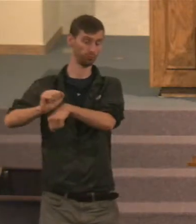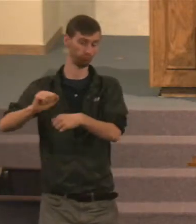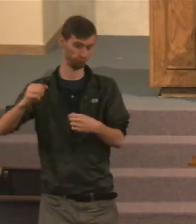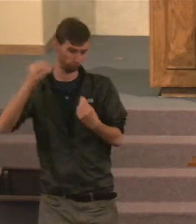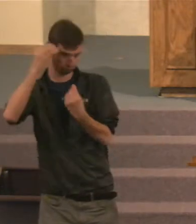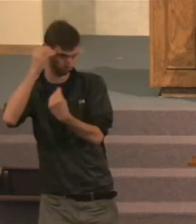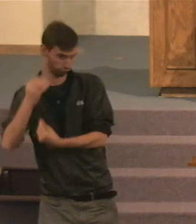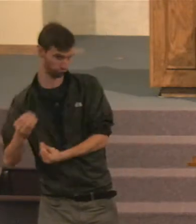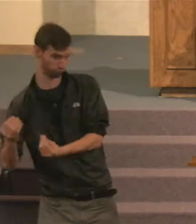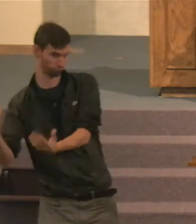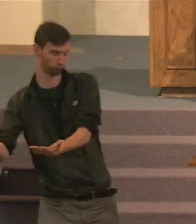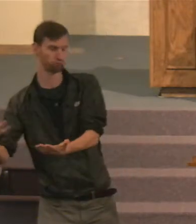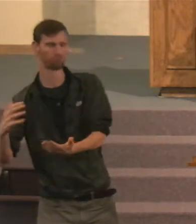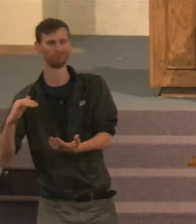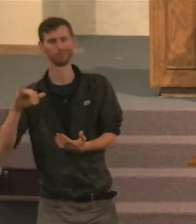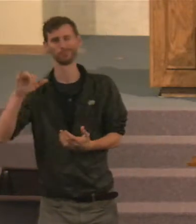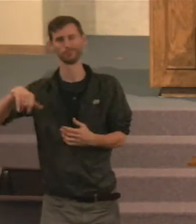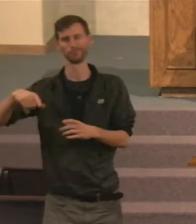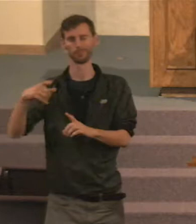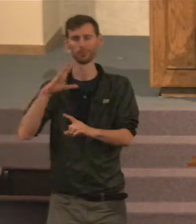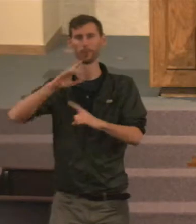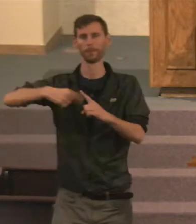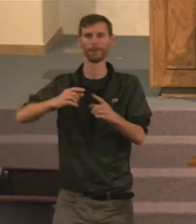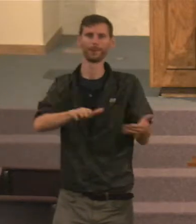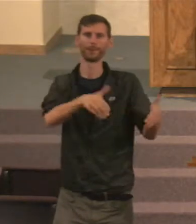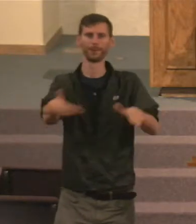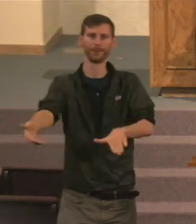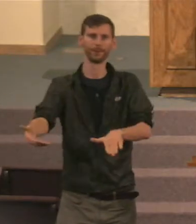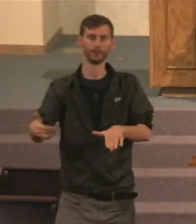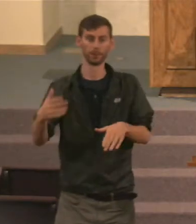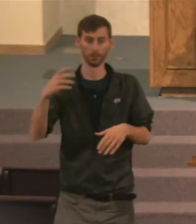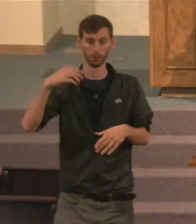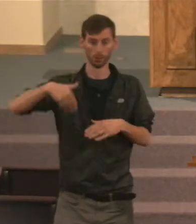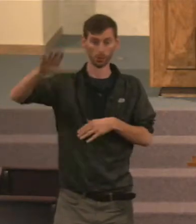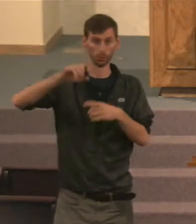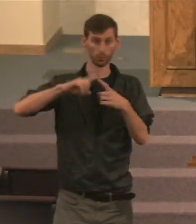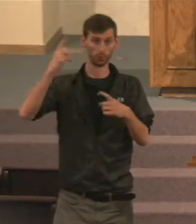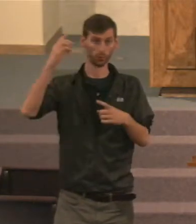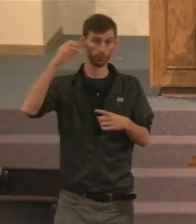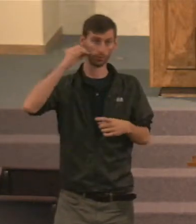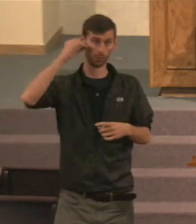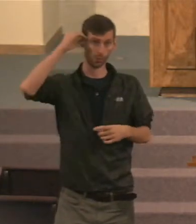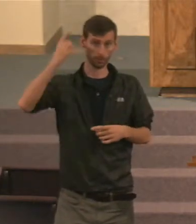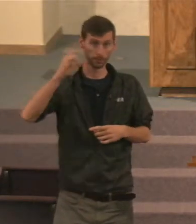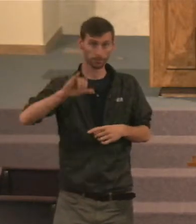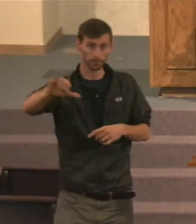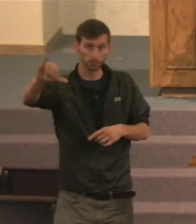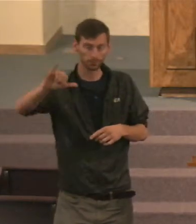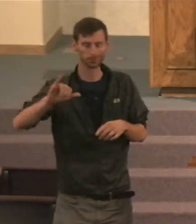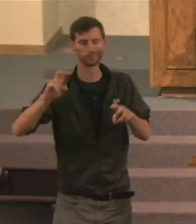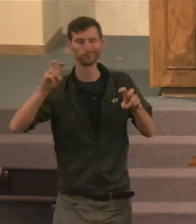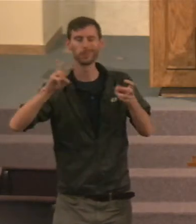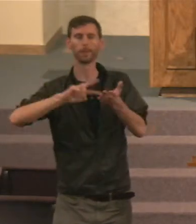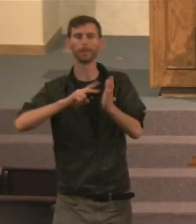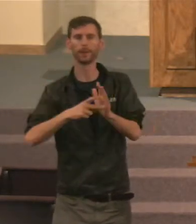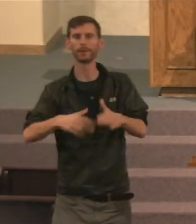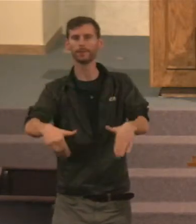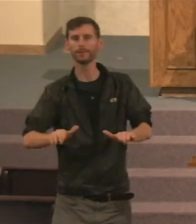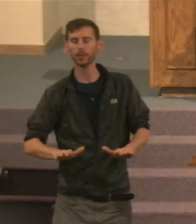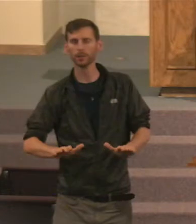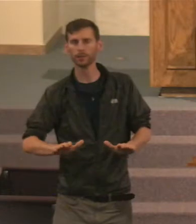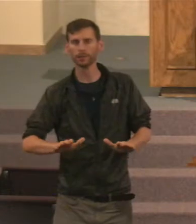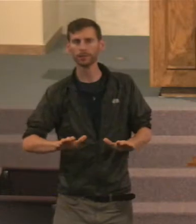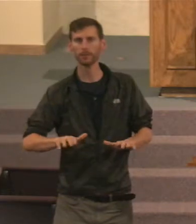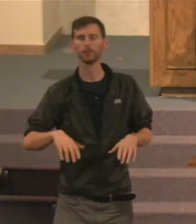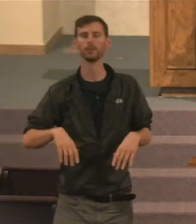mourners go about the street. Man goes to his eternal home, man dies, and the mourners go about the street. And here's something that's